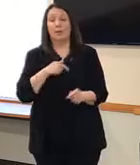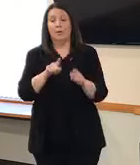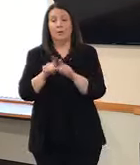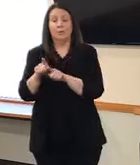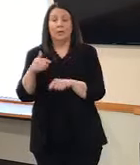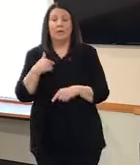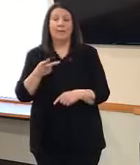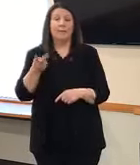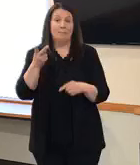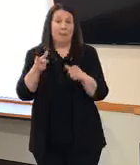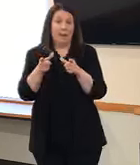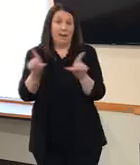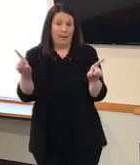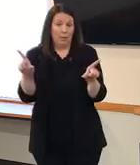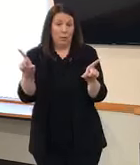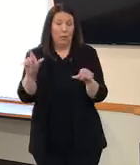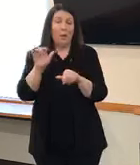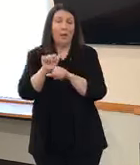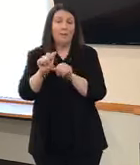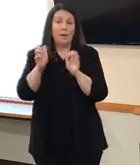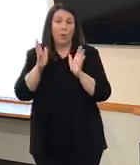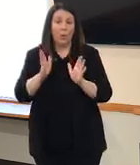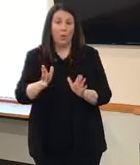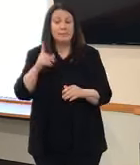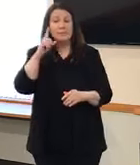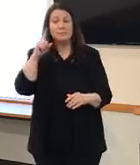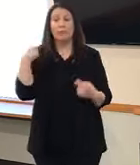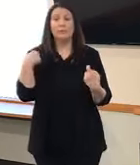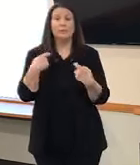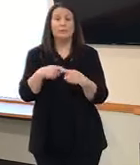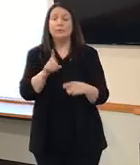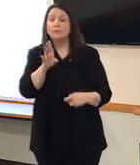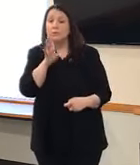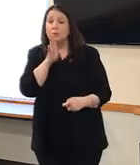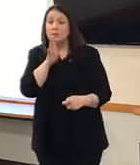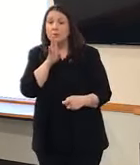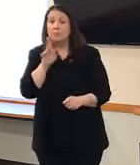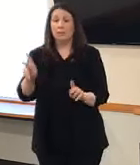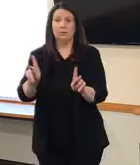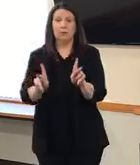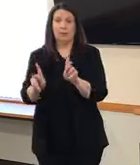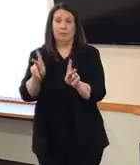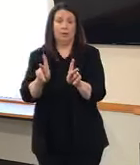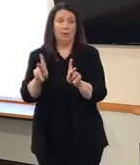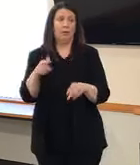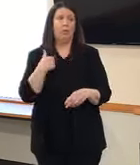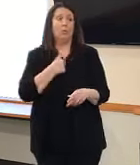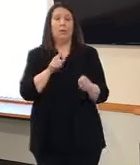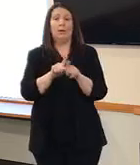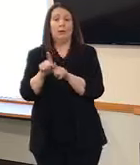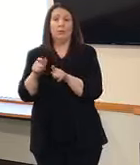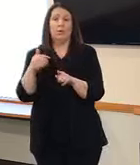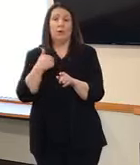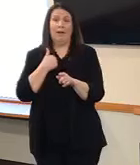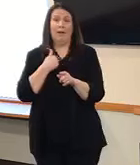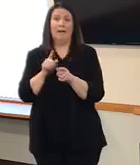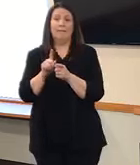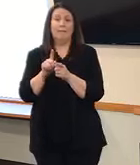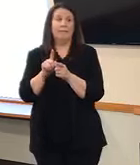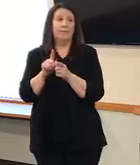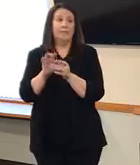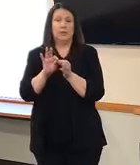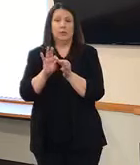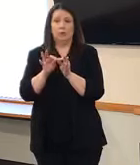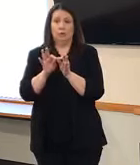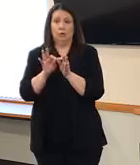bilingual employees for the Spanish-speaking population, and we also have translation services